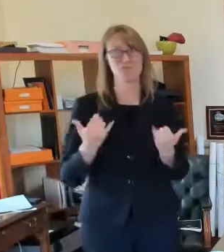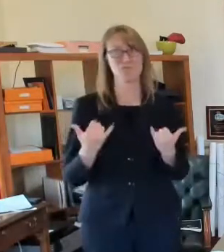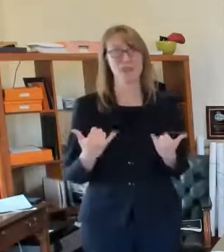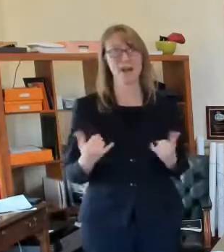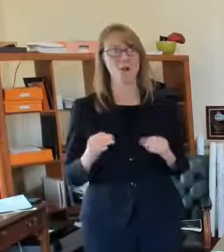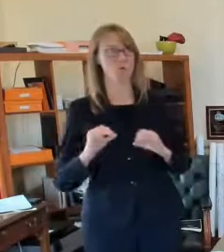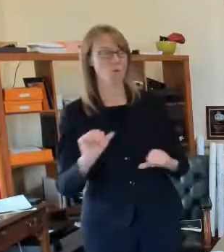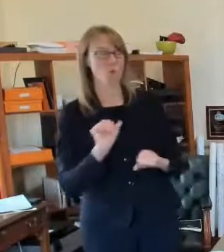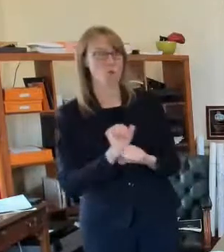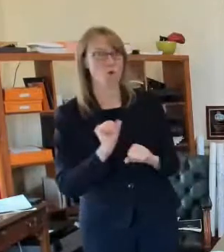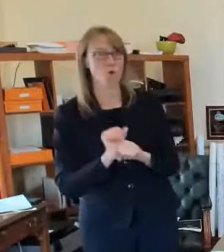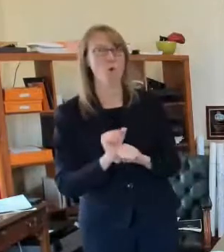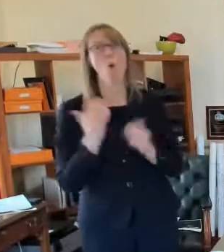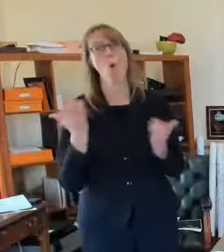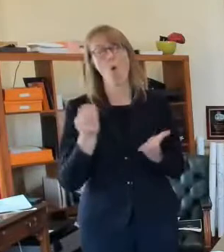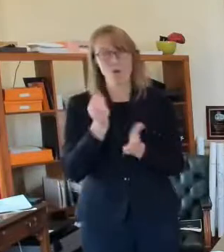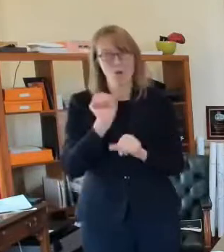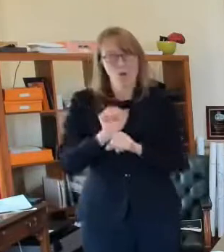whose hours have been cut